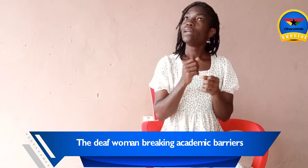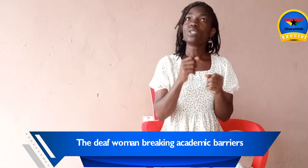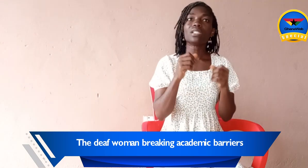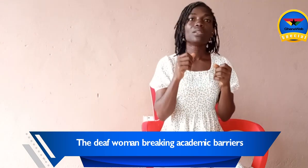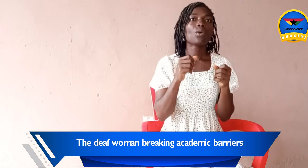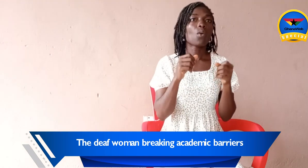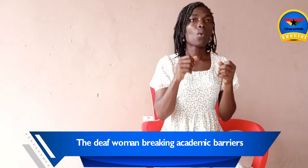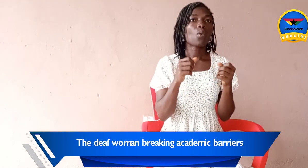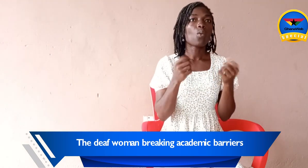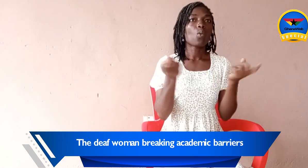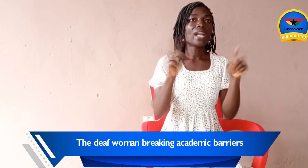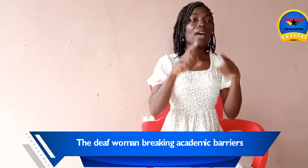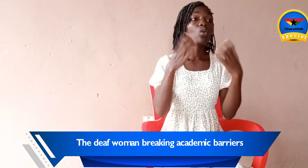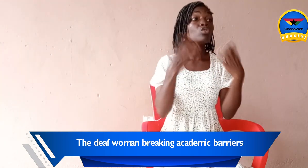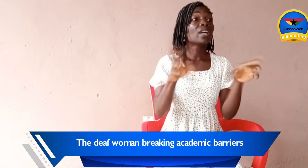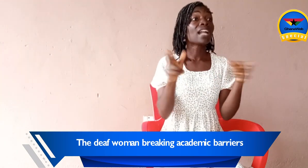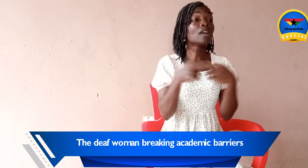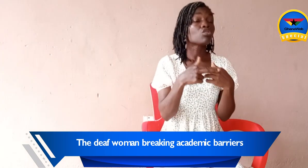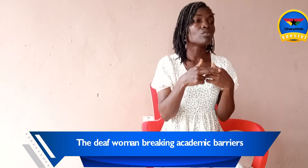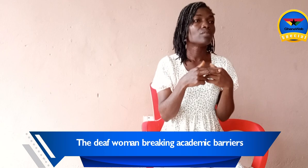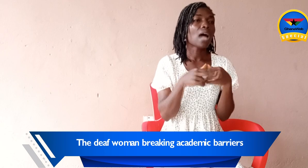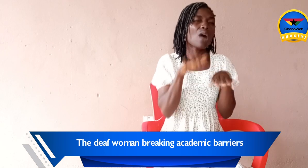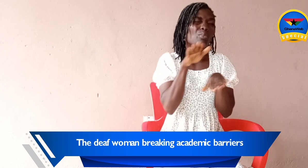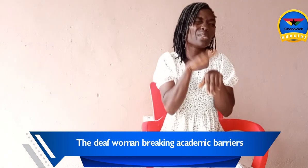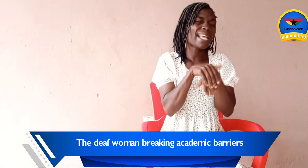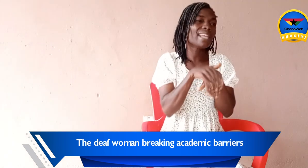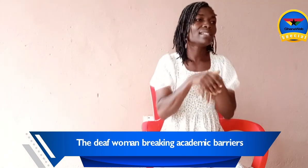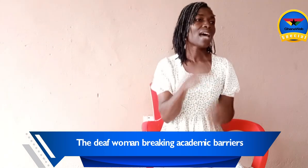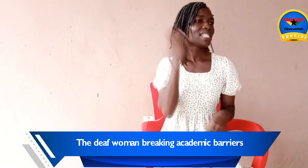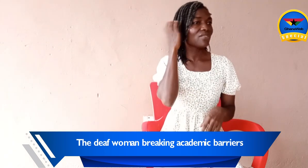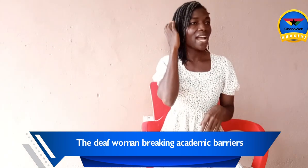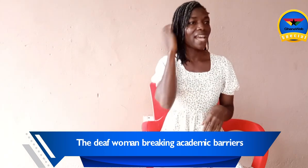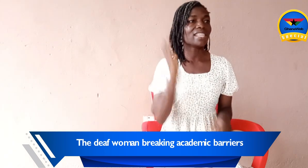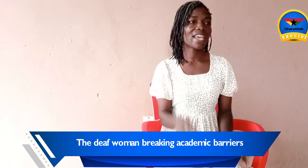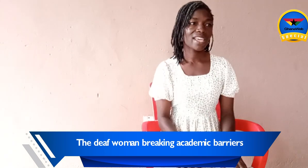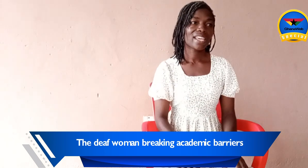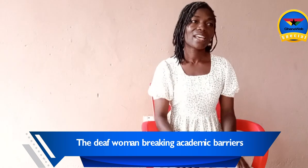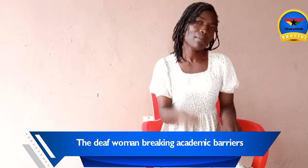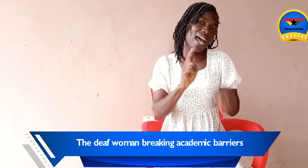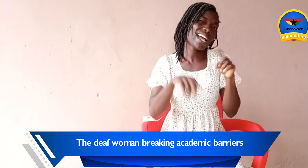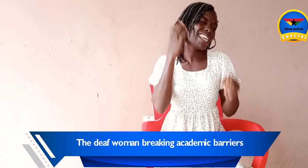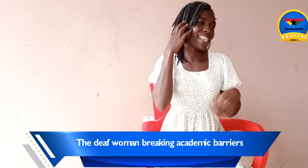you see, when I go to the classroom, I will pretend as if I can hear, but I can't hear,